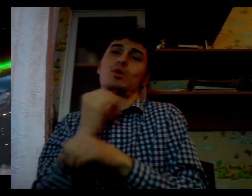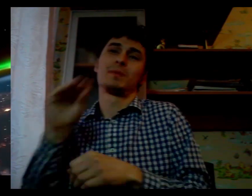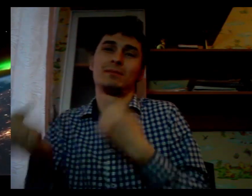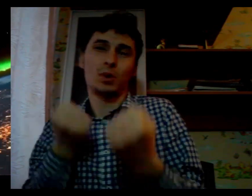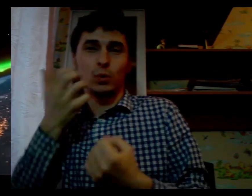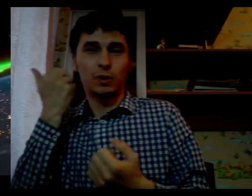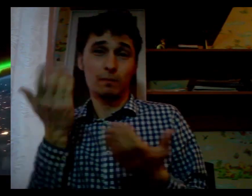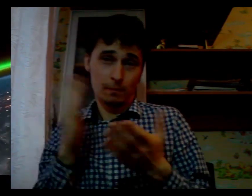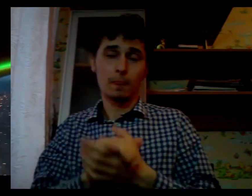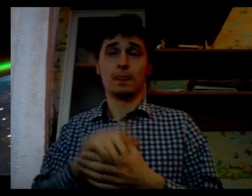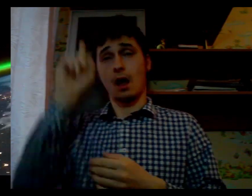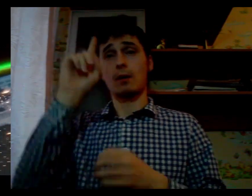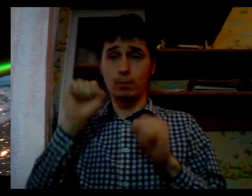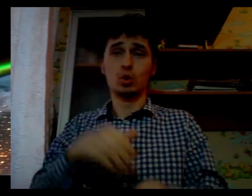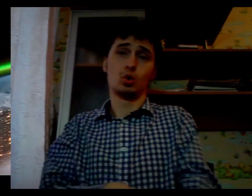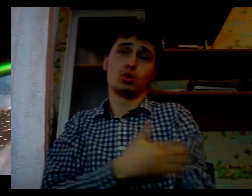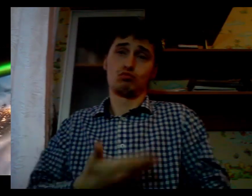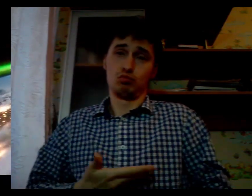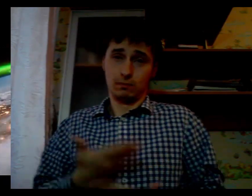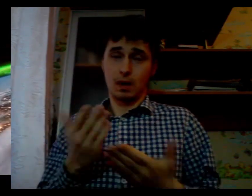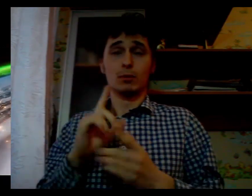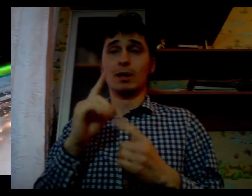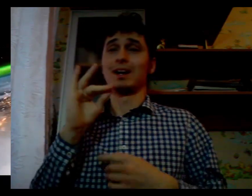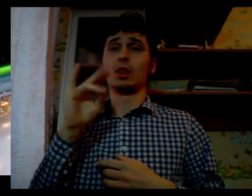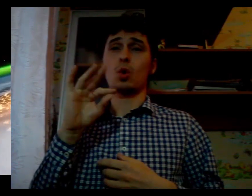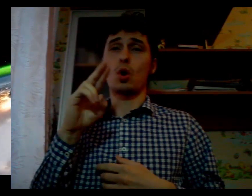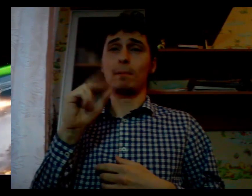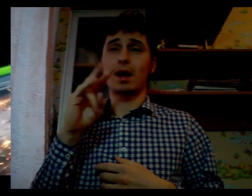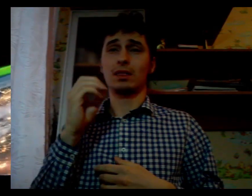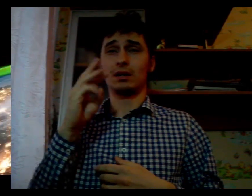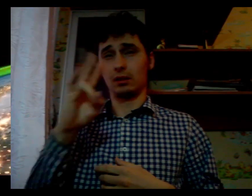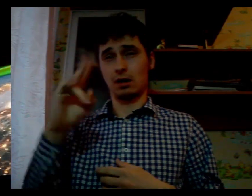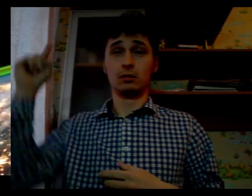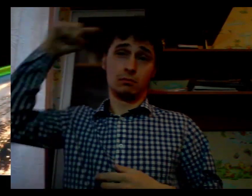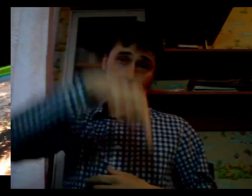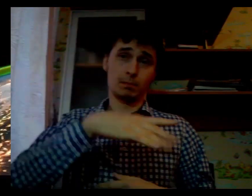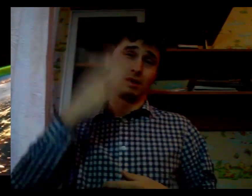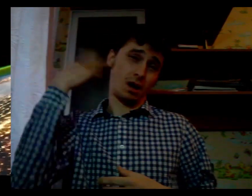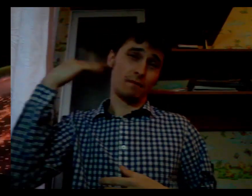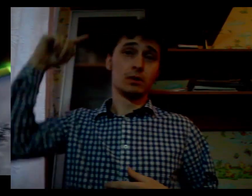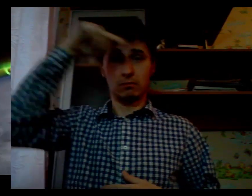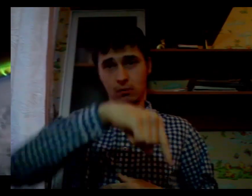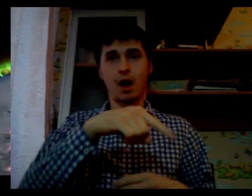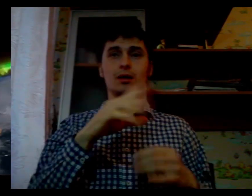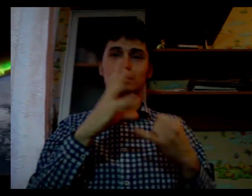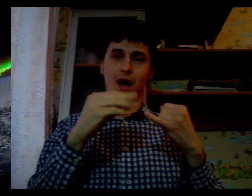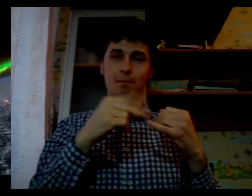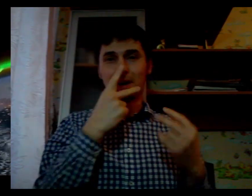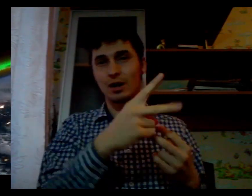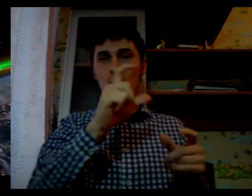Realizing this goal will require an intrapreneurial spirit, an a new generation of scientists in a...